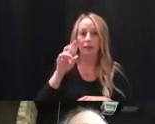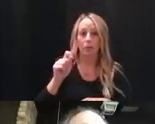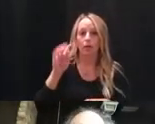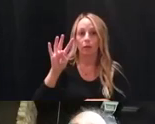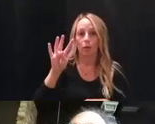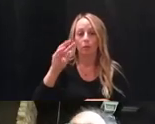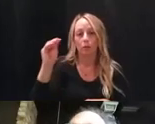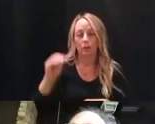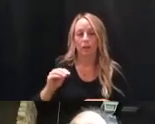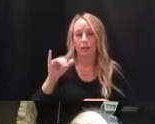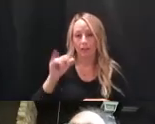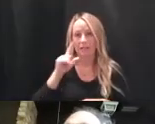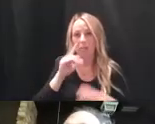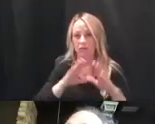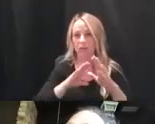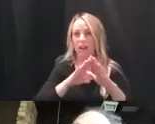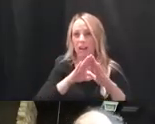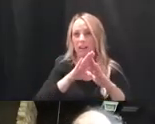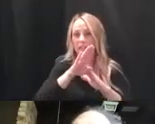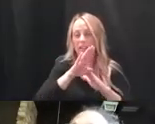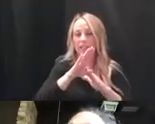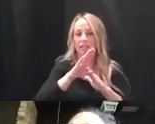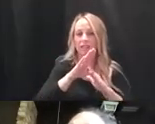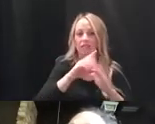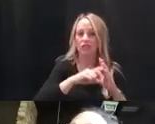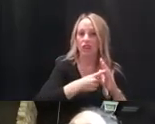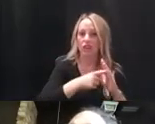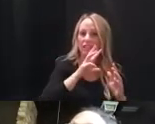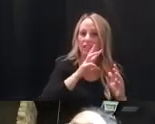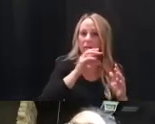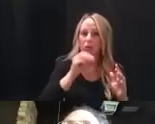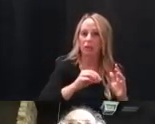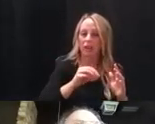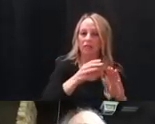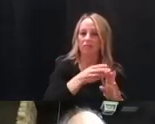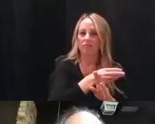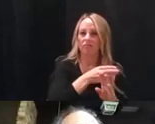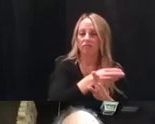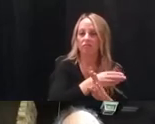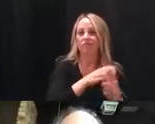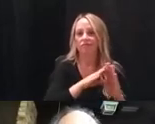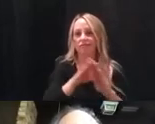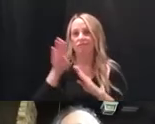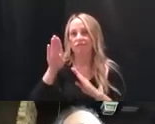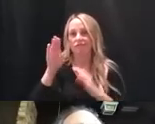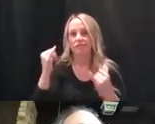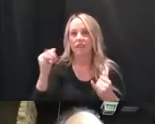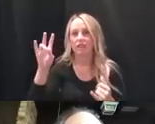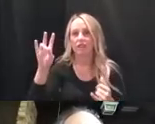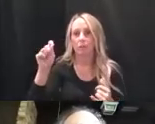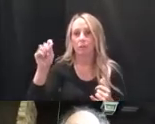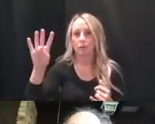which has been rising from about 6 percent over the last several days. And again, for context,